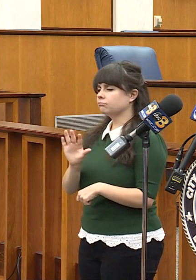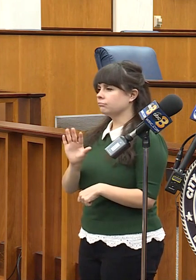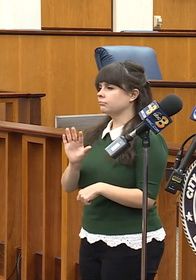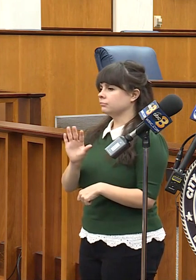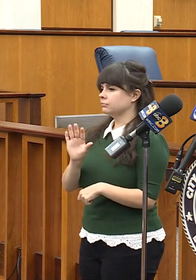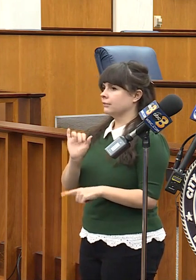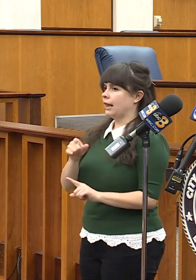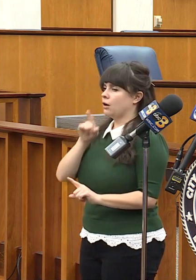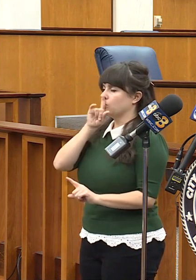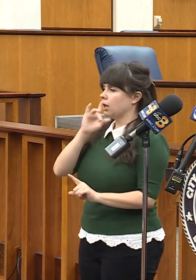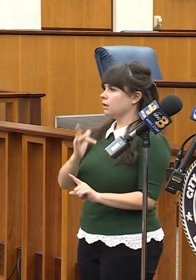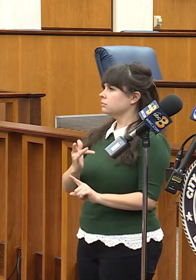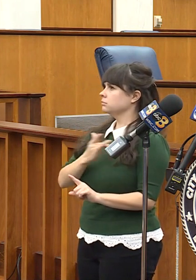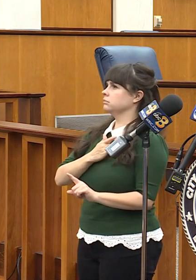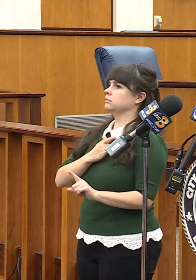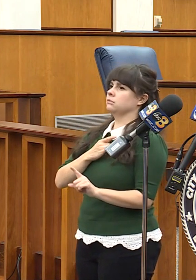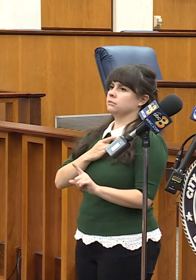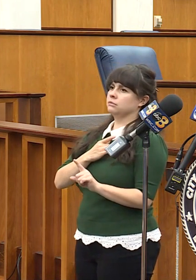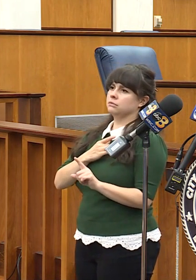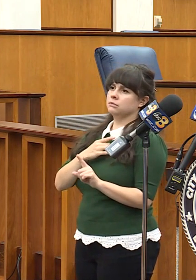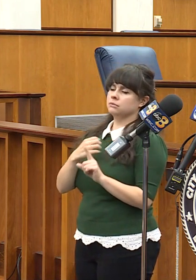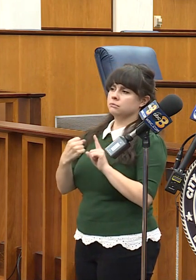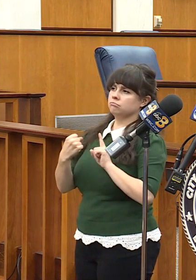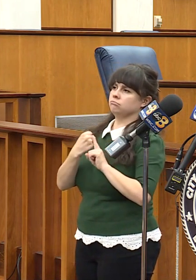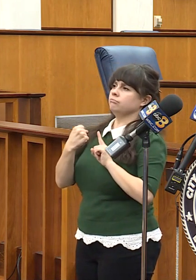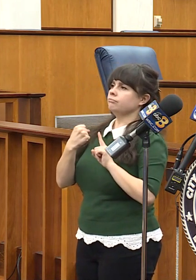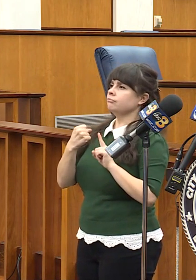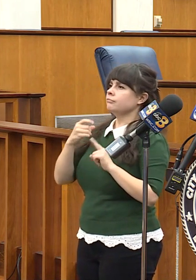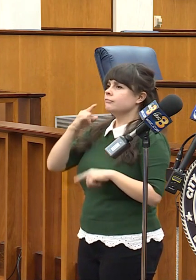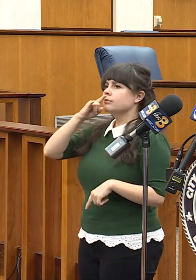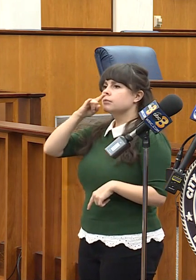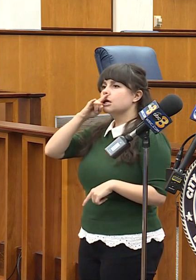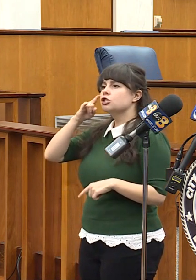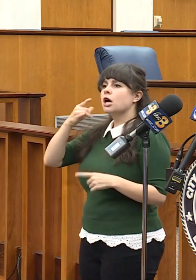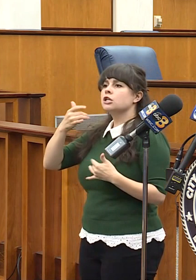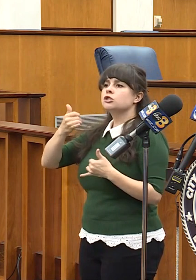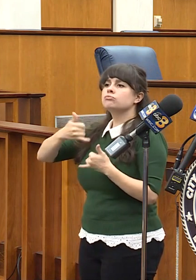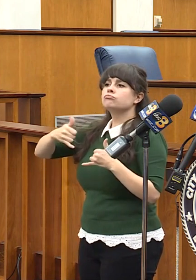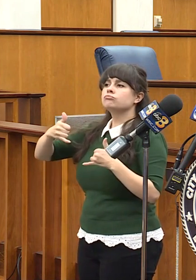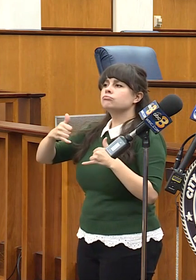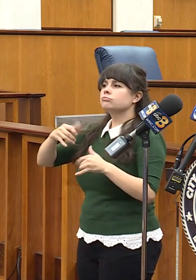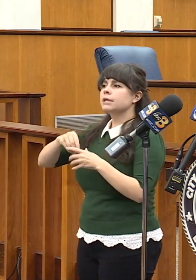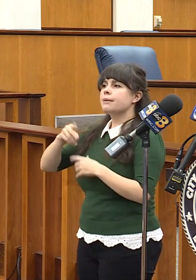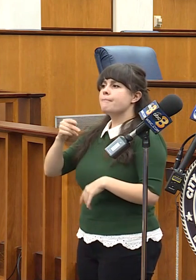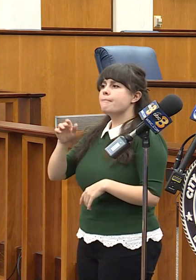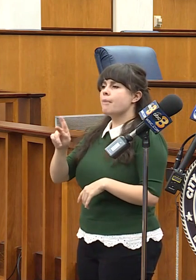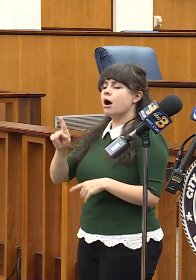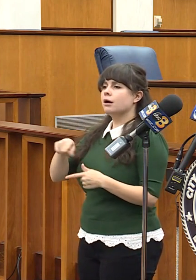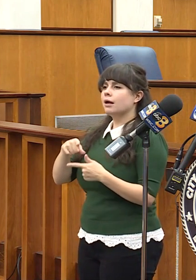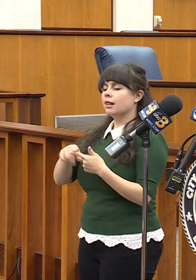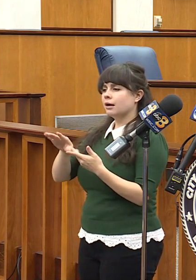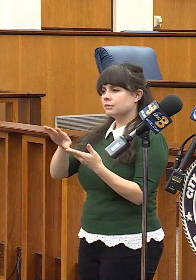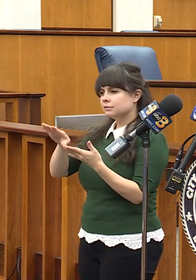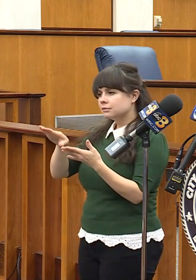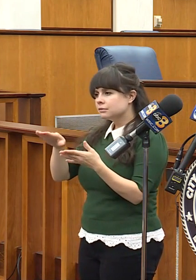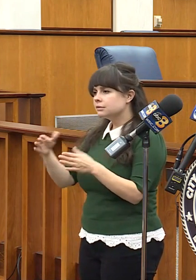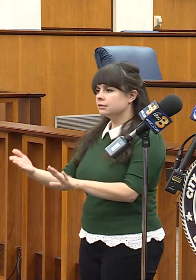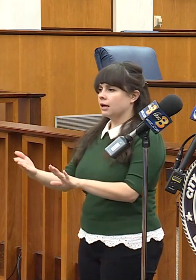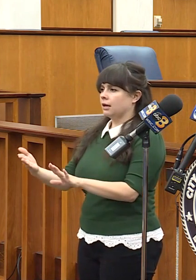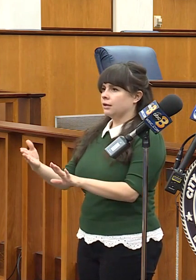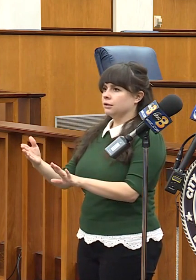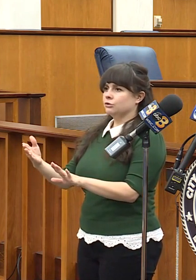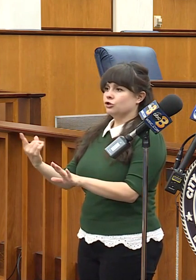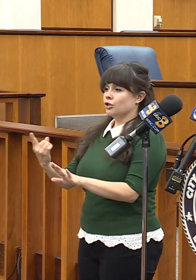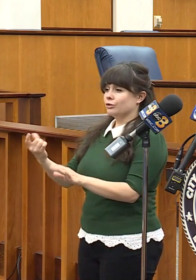touched me deeply, right? You know, a kid being in a park and losing your life just doing what kids